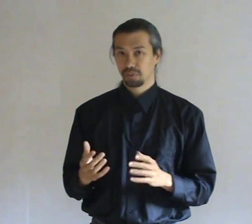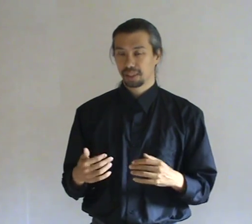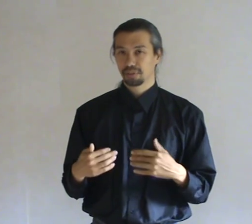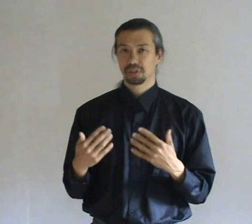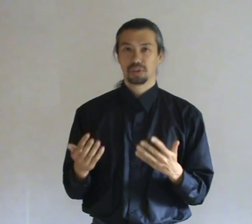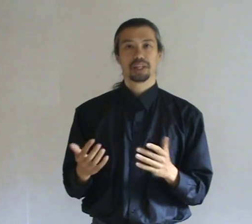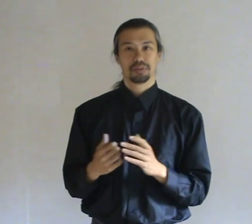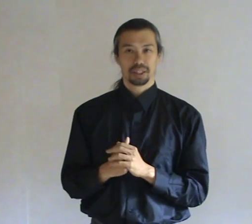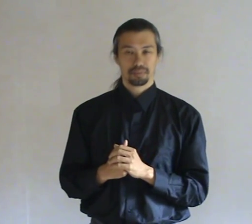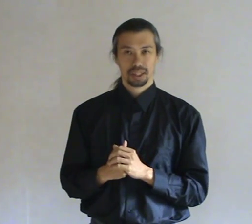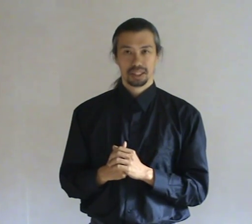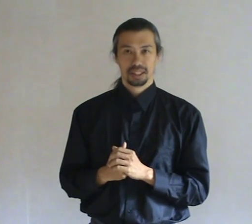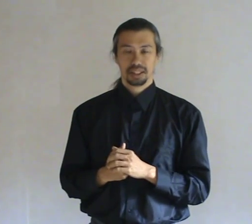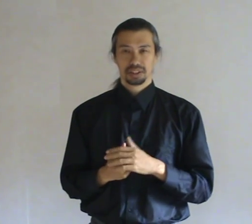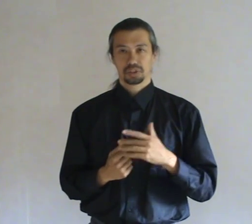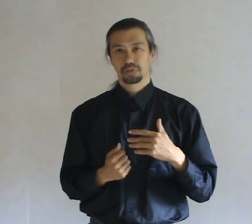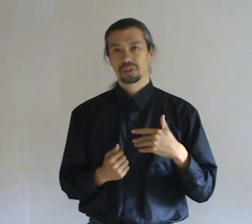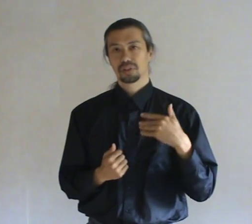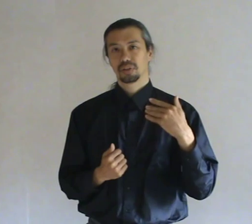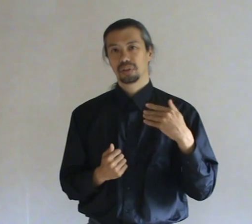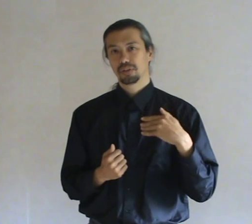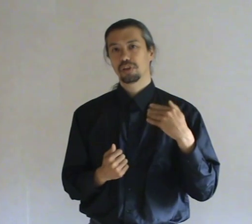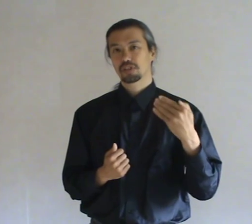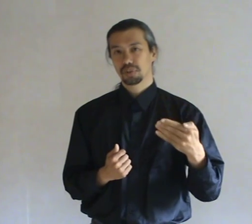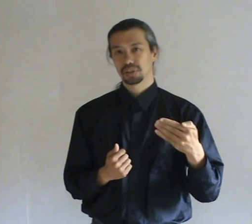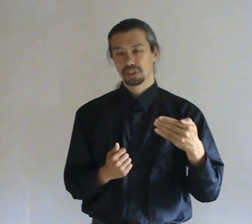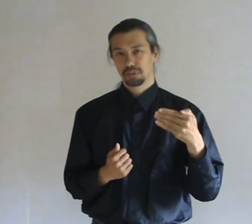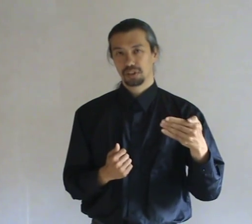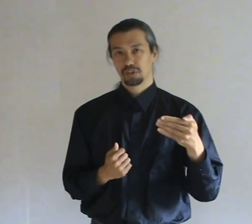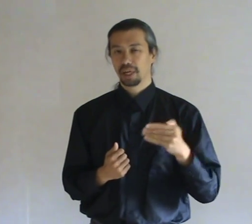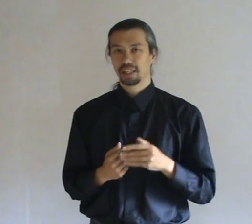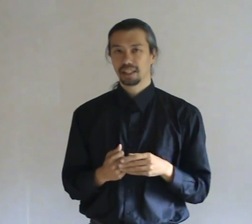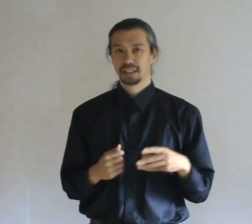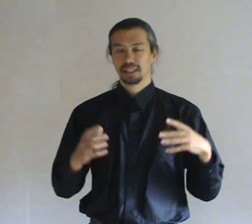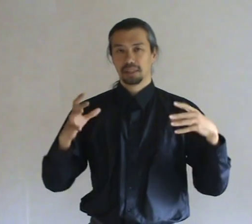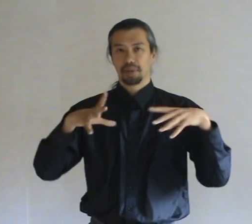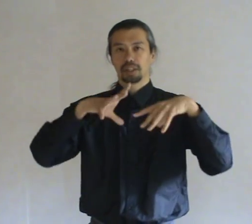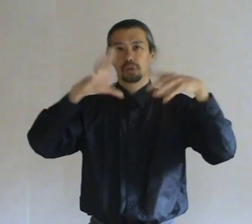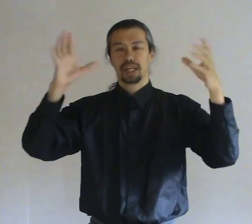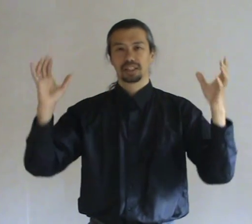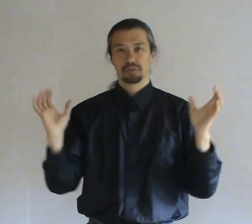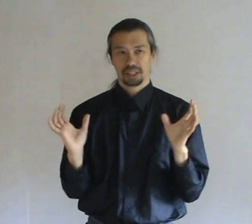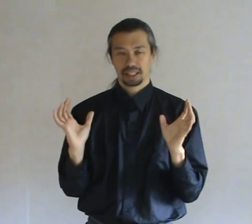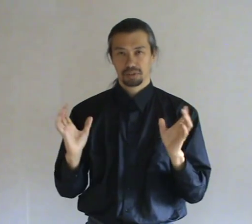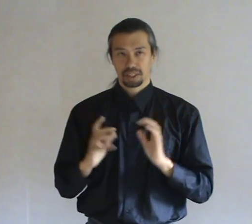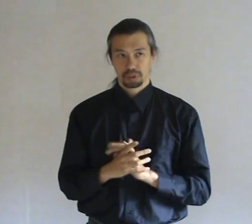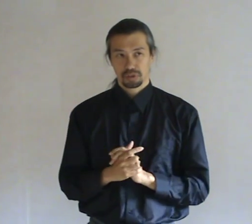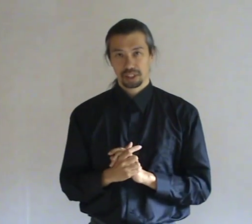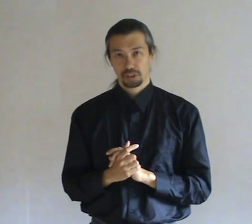spirit having to do anything. It's often an investment the spirit is making by creating a very negative atmosphere in the